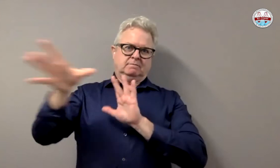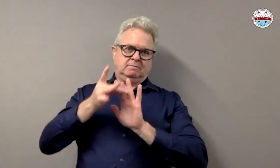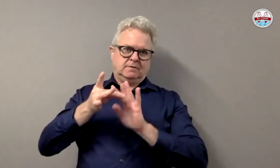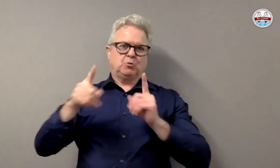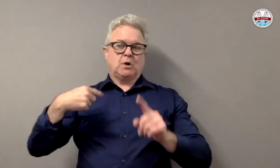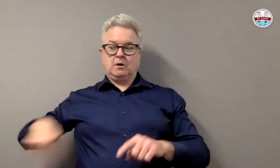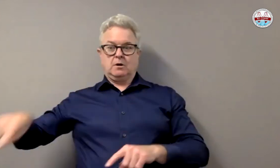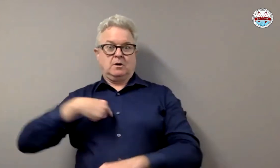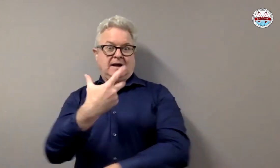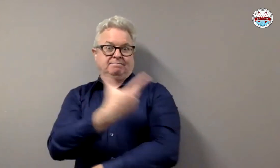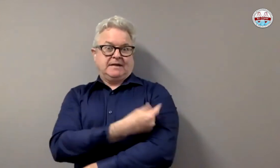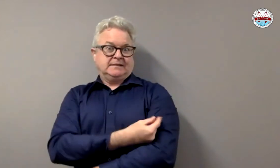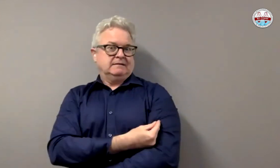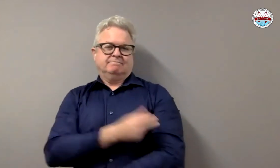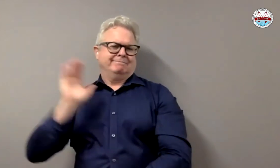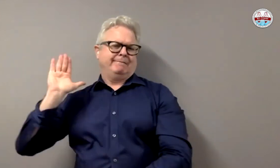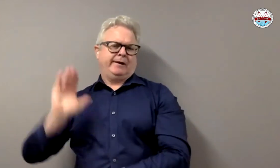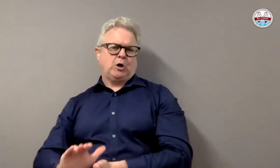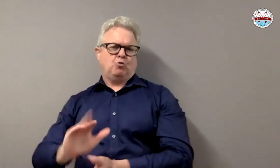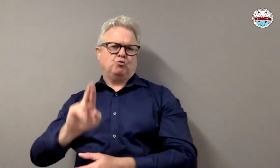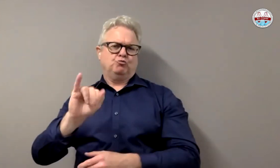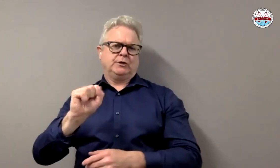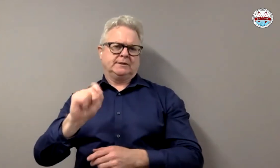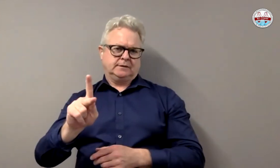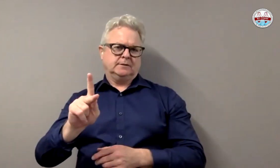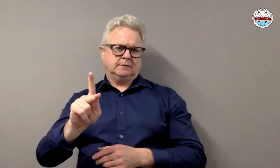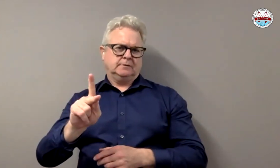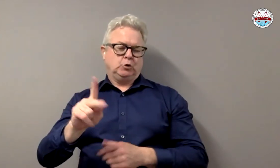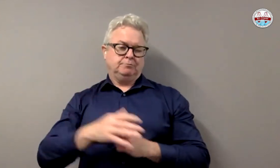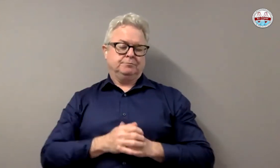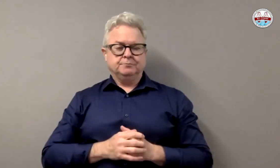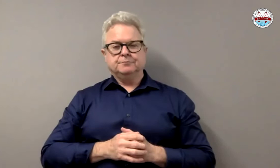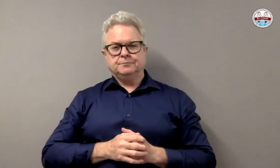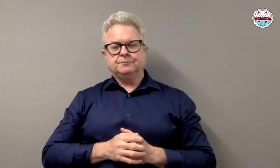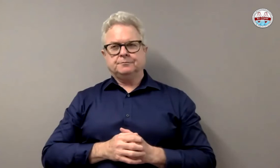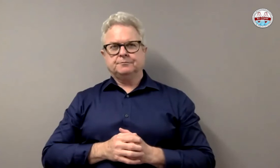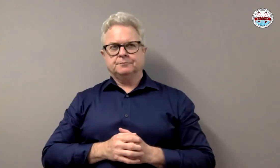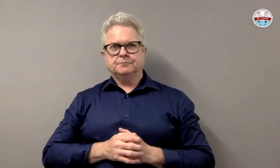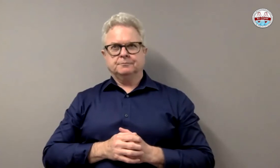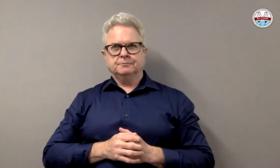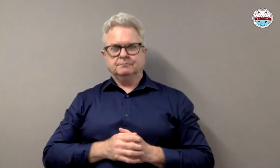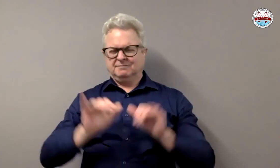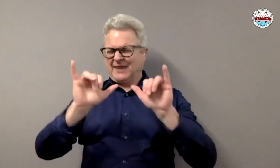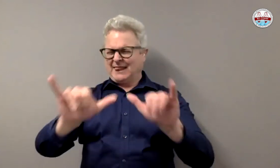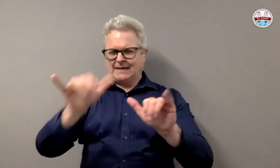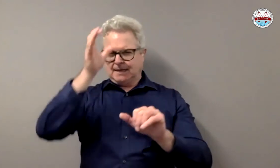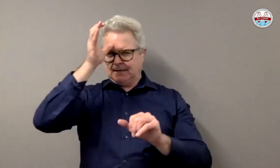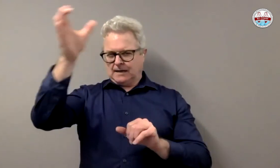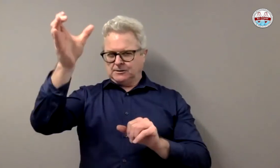Because you are at high risk, while others may be at high risk as well. But those who have been fully vaccinated are considered not at high risk.